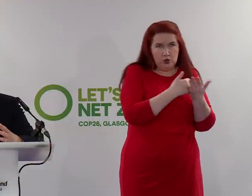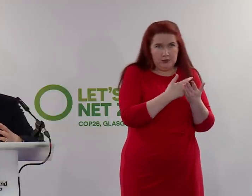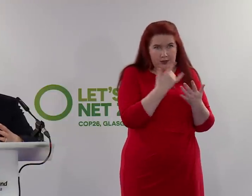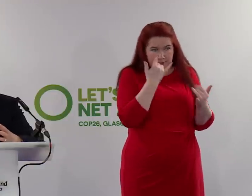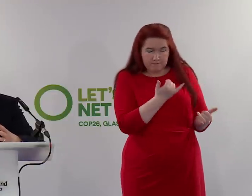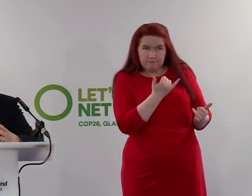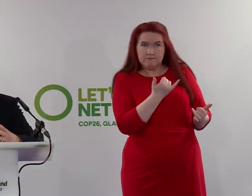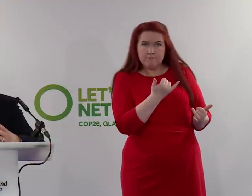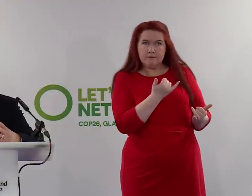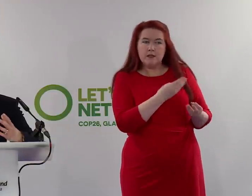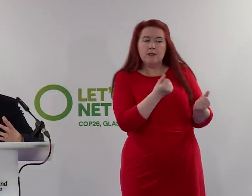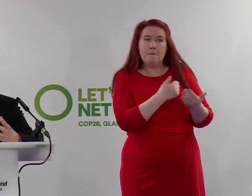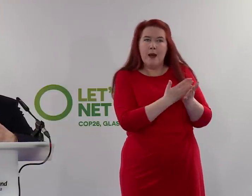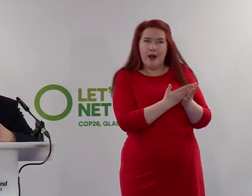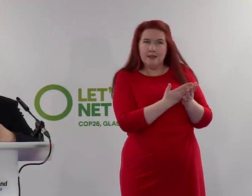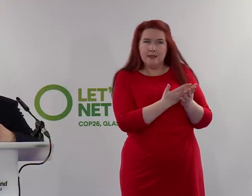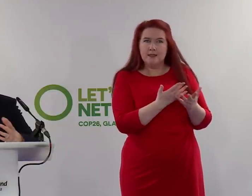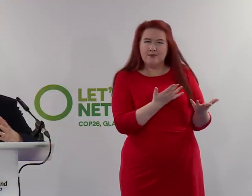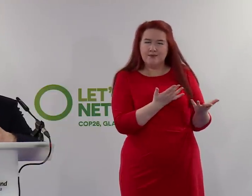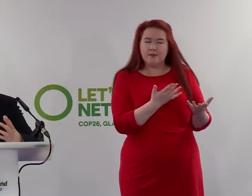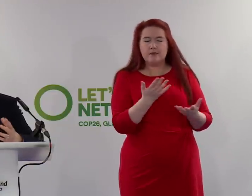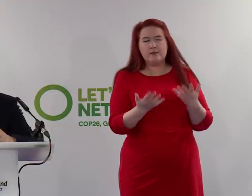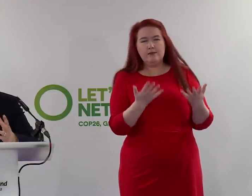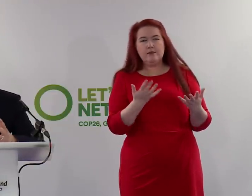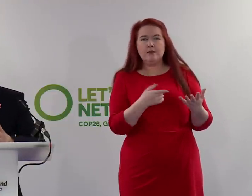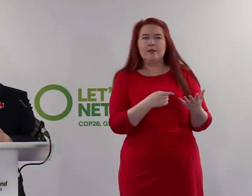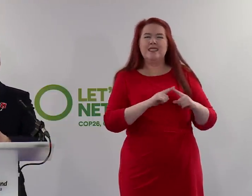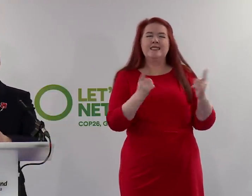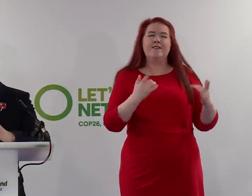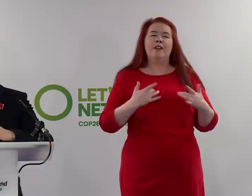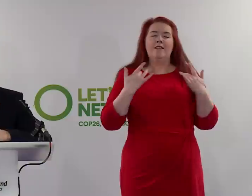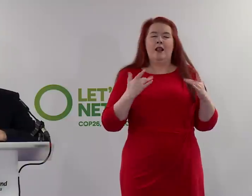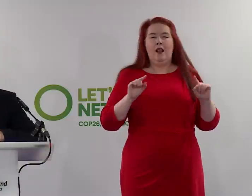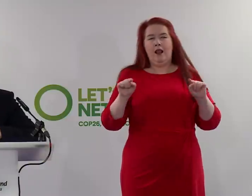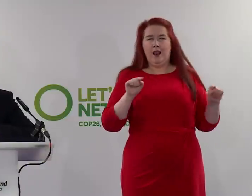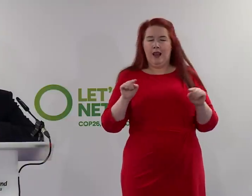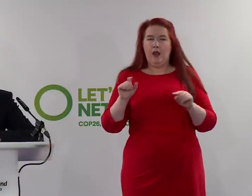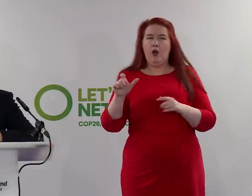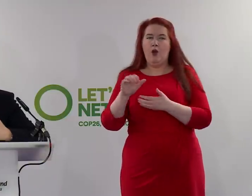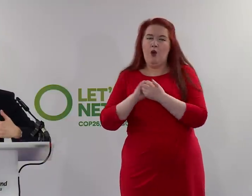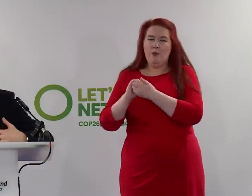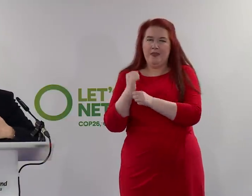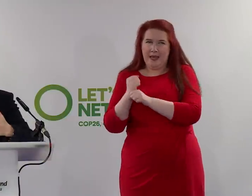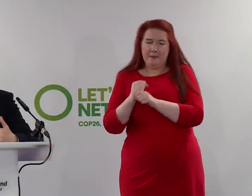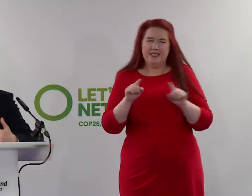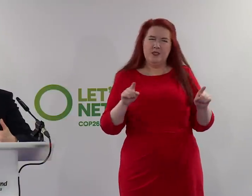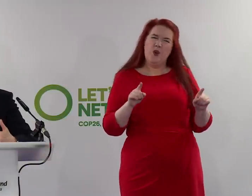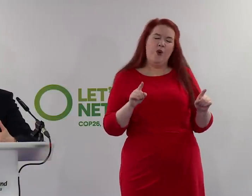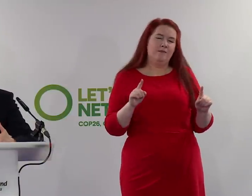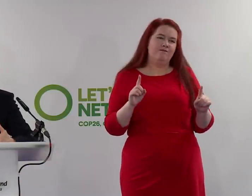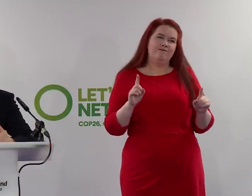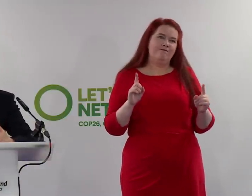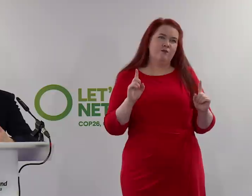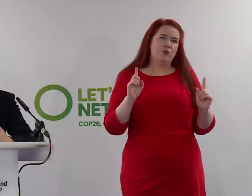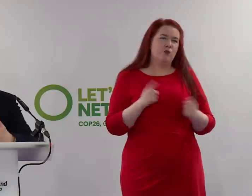parts of it. So it is something that has a very different feel. So I think to try to compare it